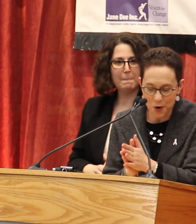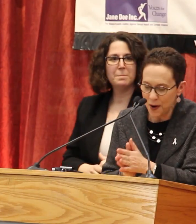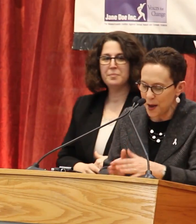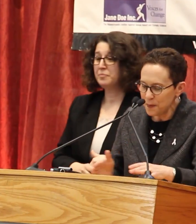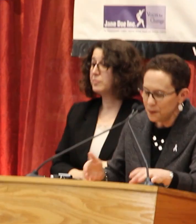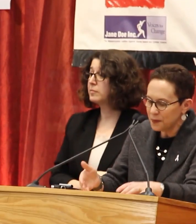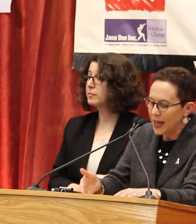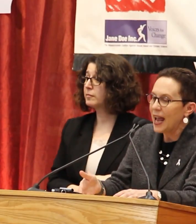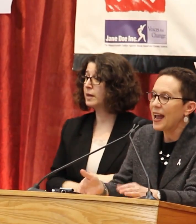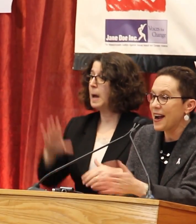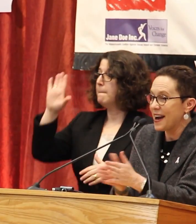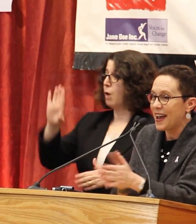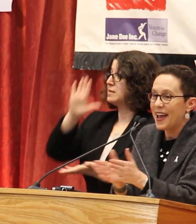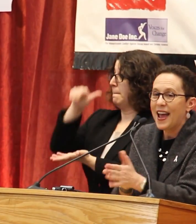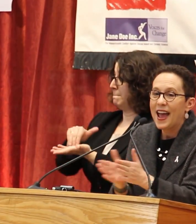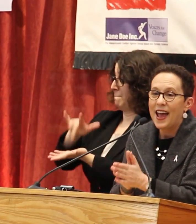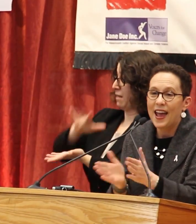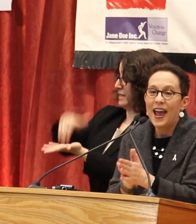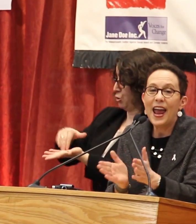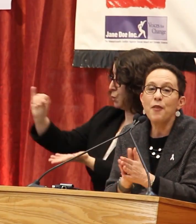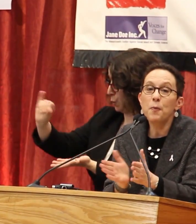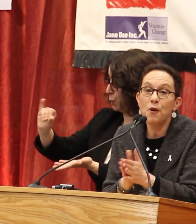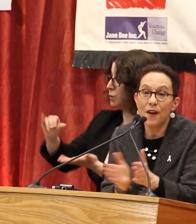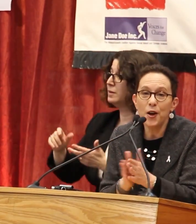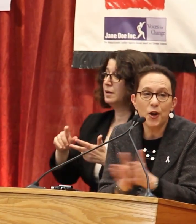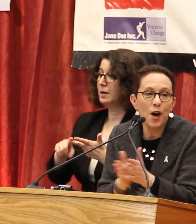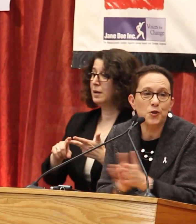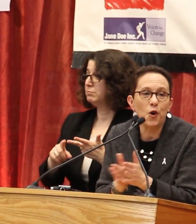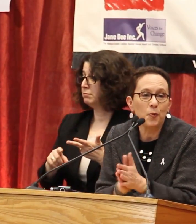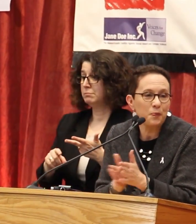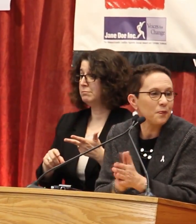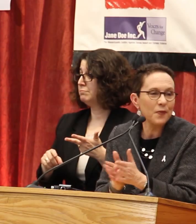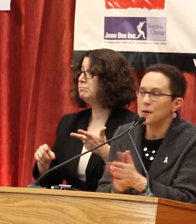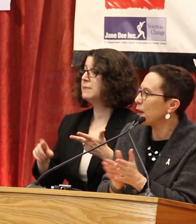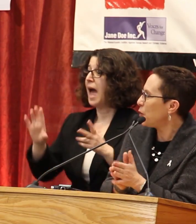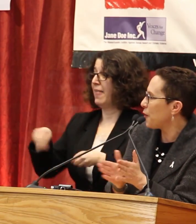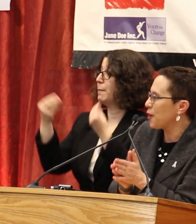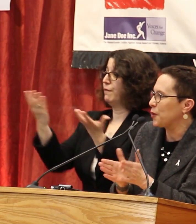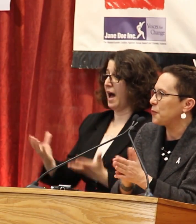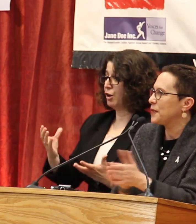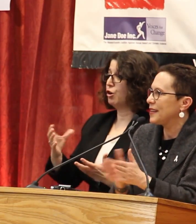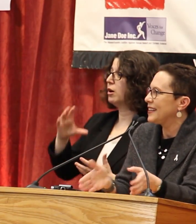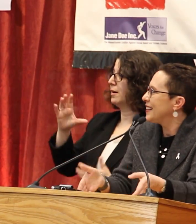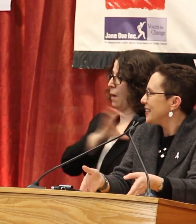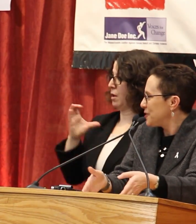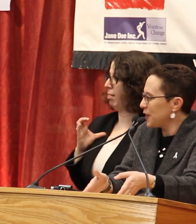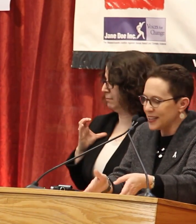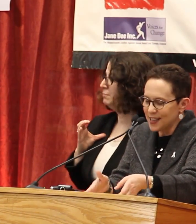Violence Program, and the Provider Council. Michael, where are you?